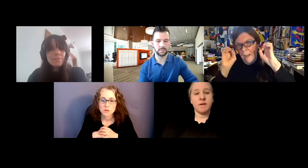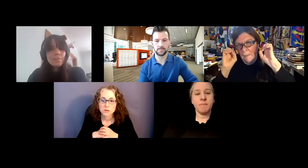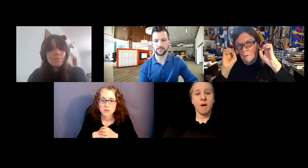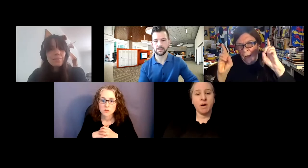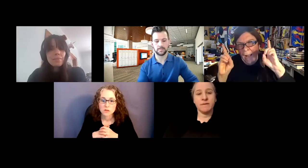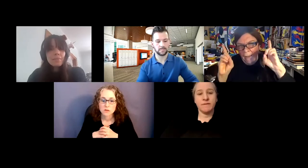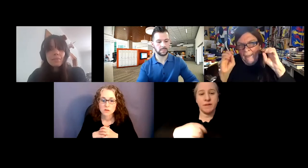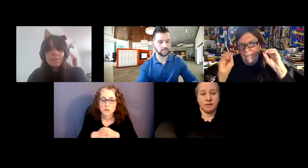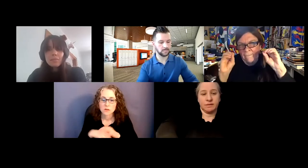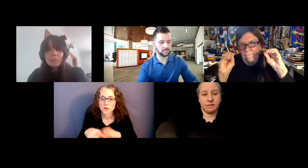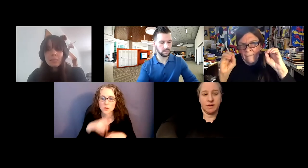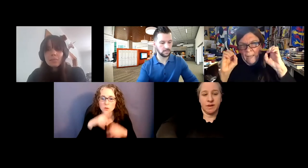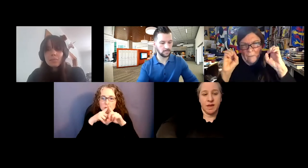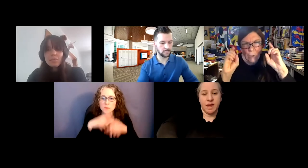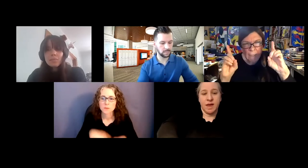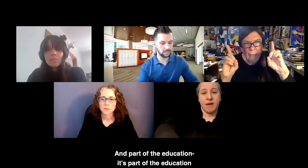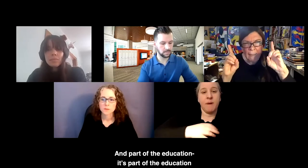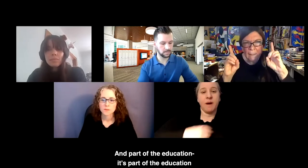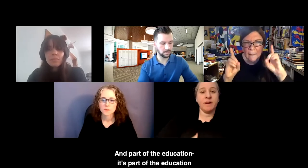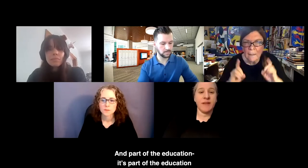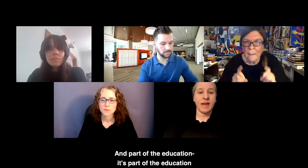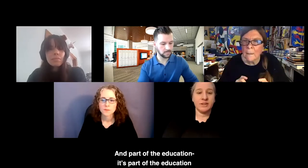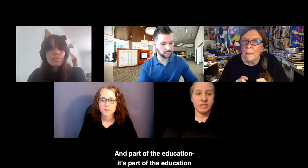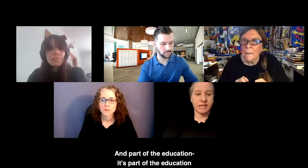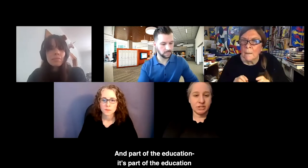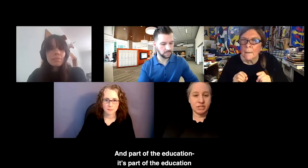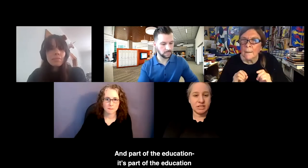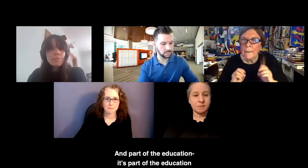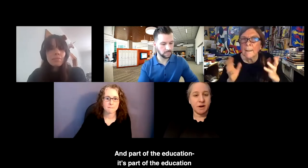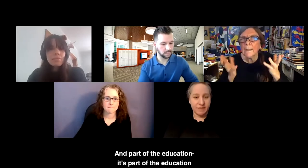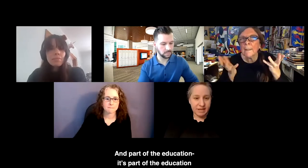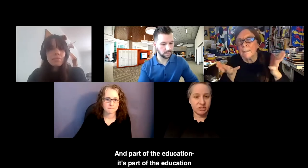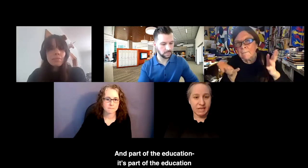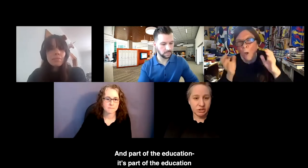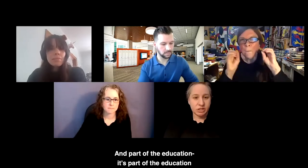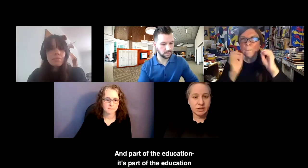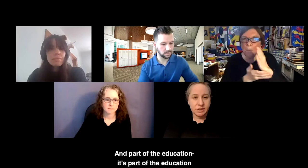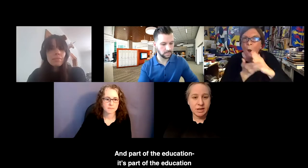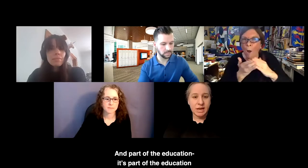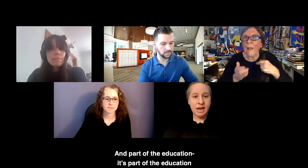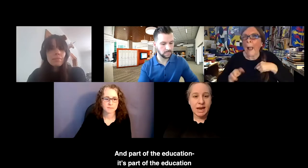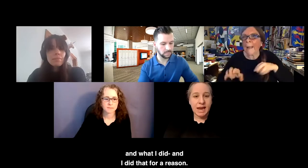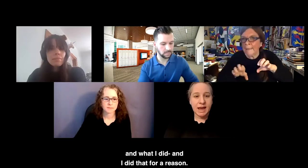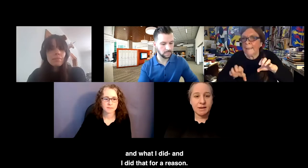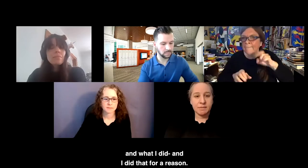A new voice will now be heard for Nancy's statements. And part of the education, it's part of the education.